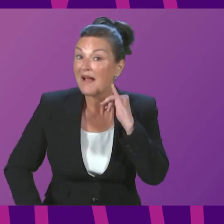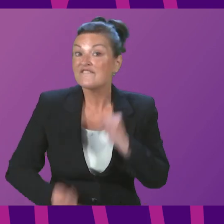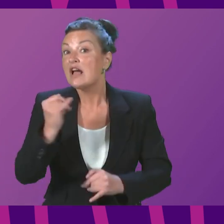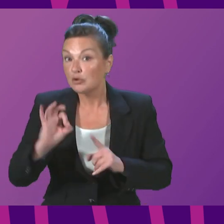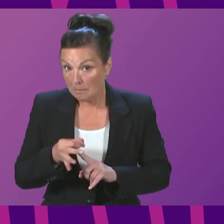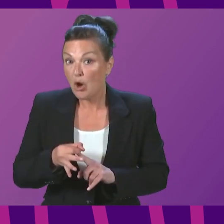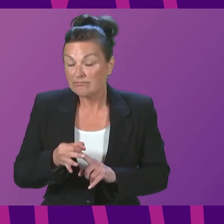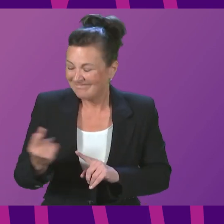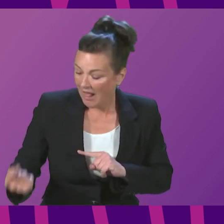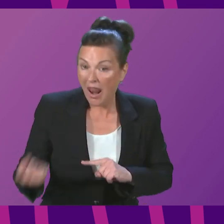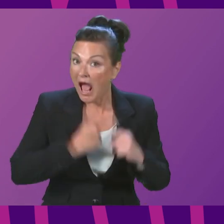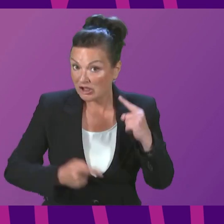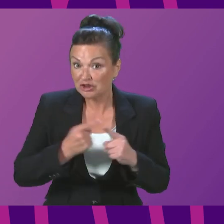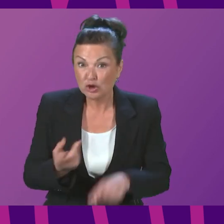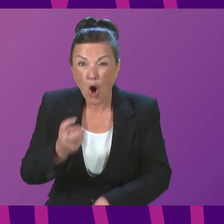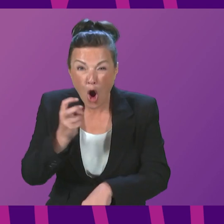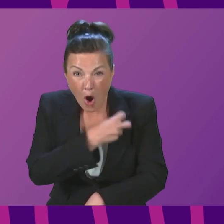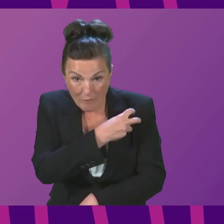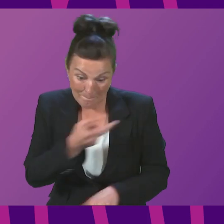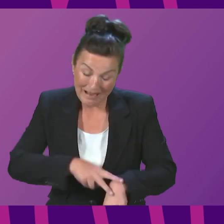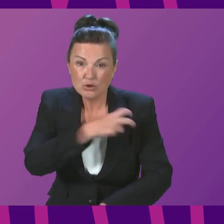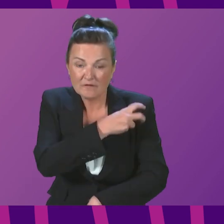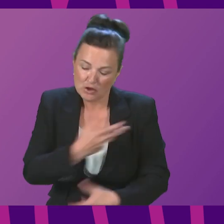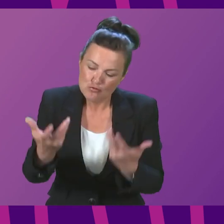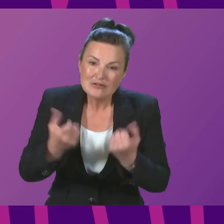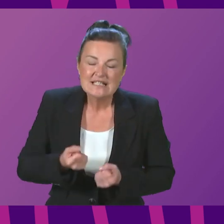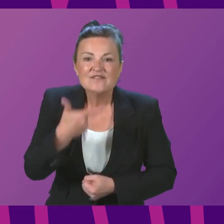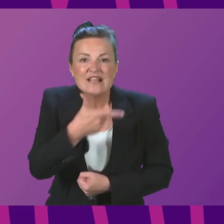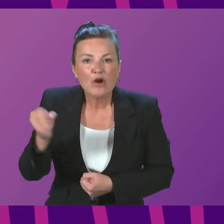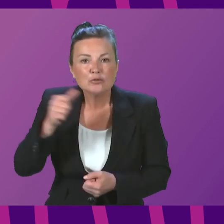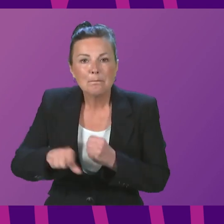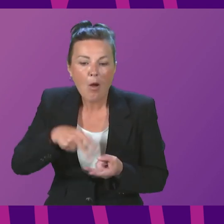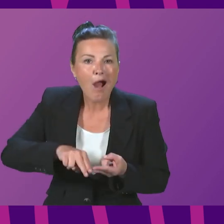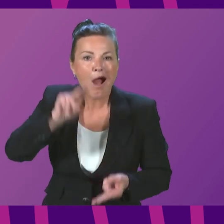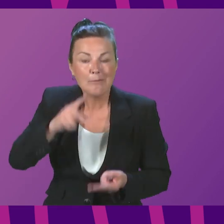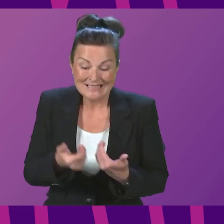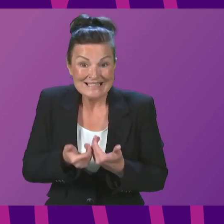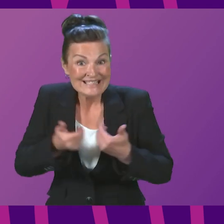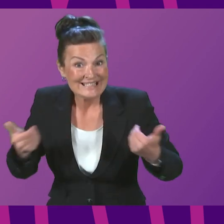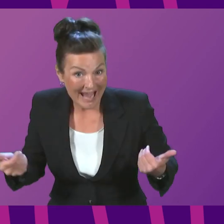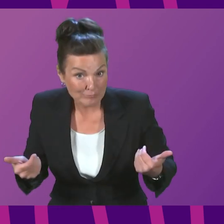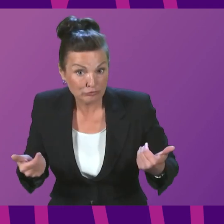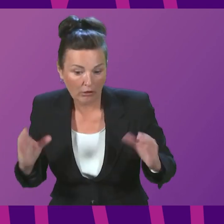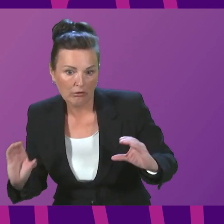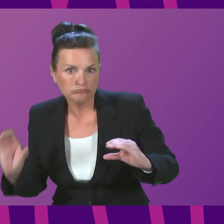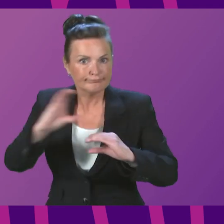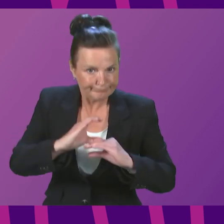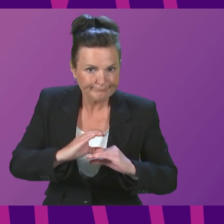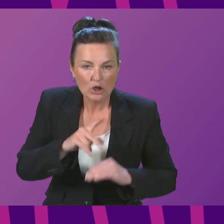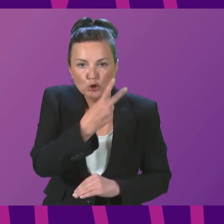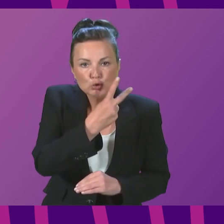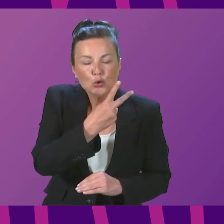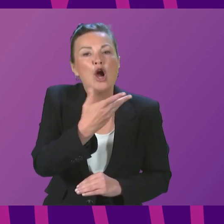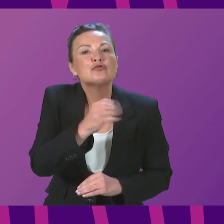officer, last year, officers received a £700 pay uplift and a separate non-consolidated payment of